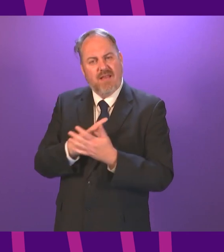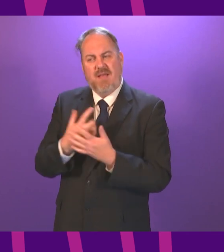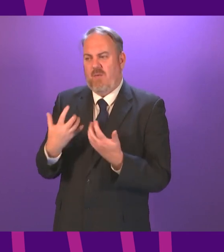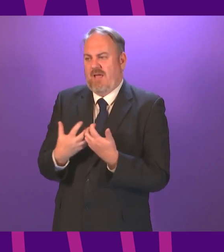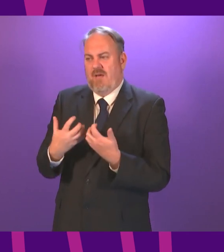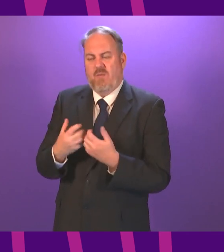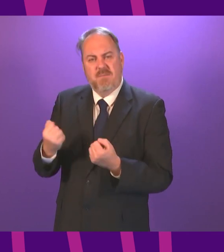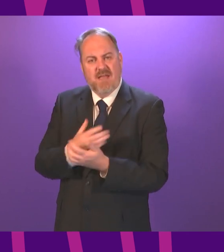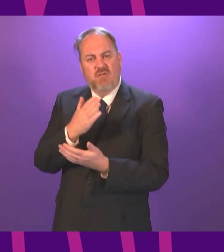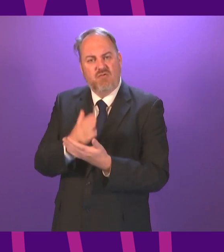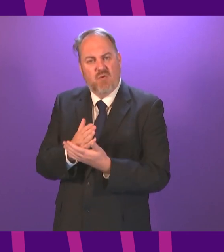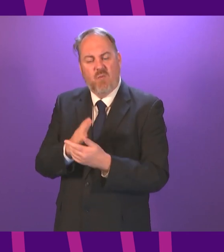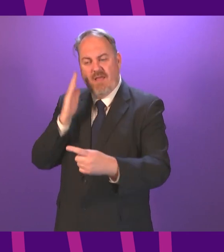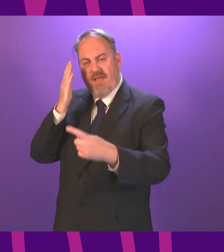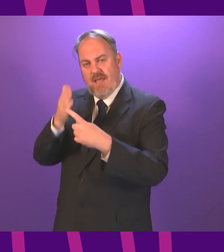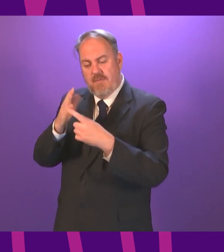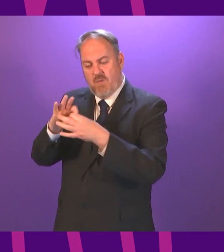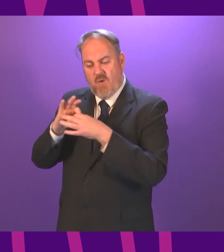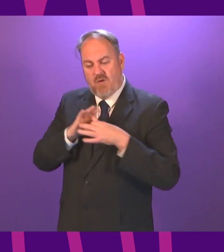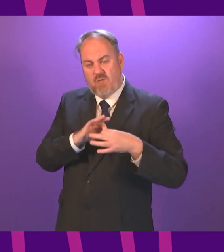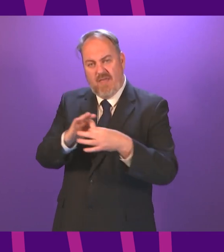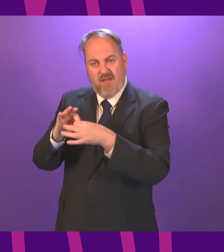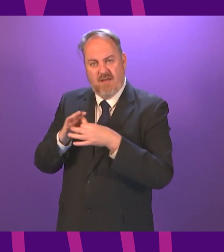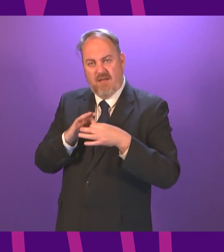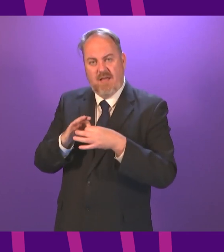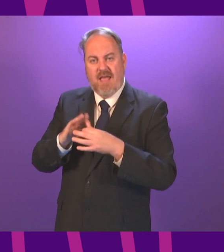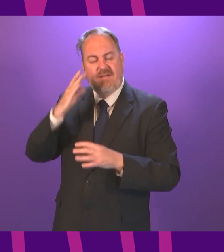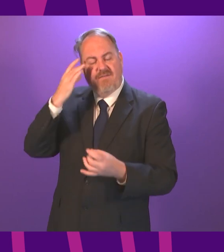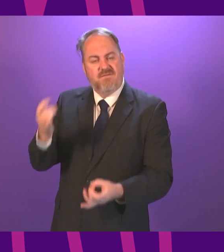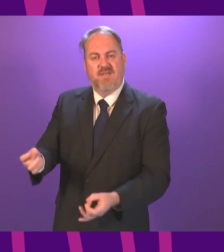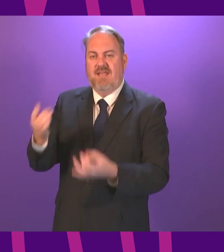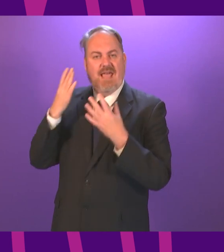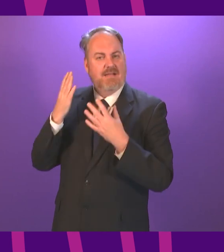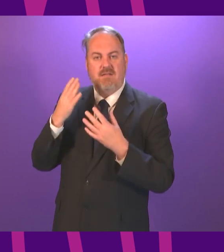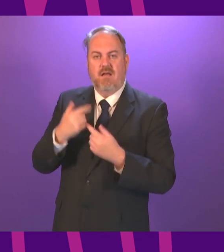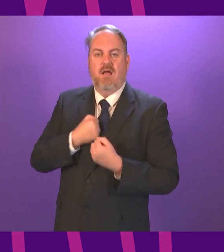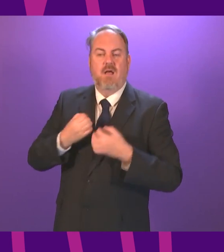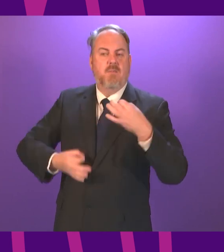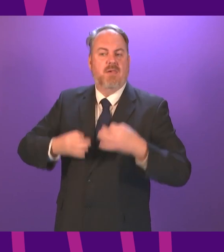respond to emerging areas of greatest need and how we resist the divisions of the past. Thank you.